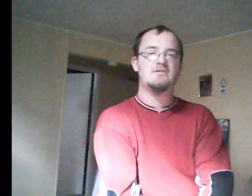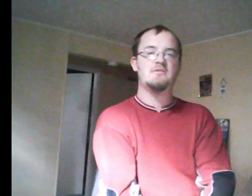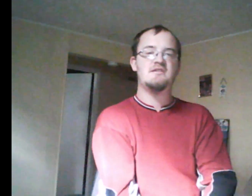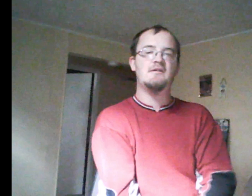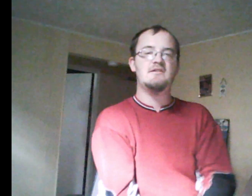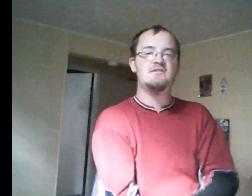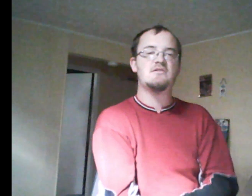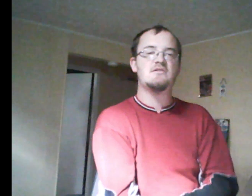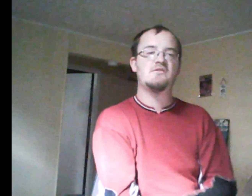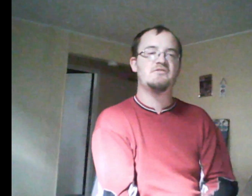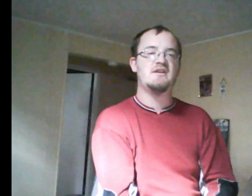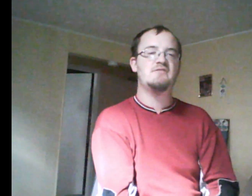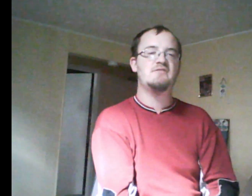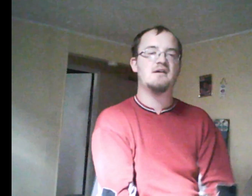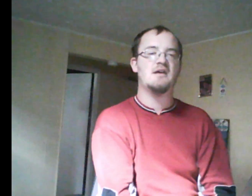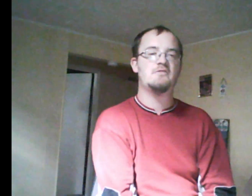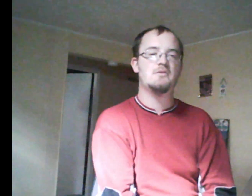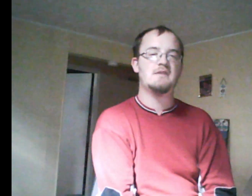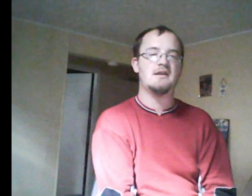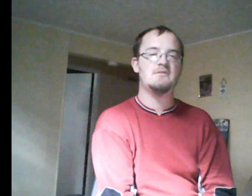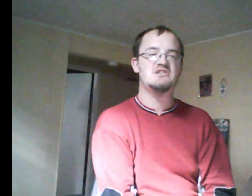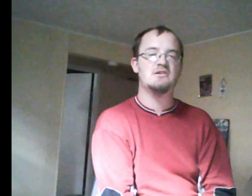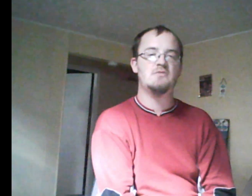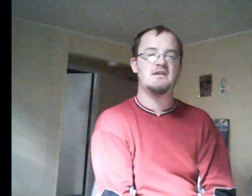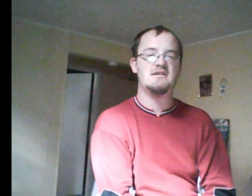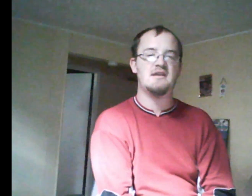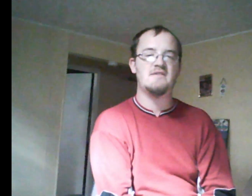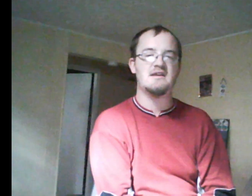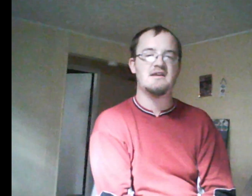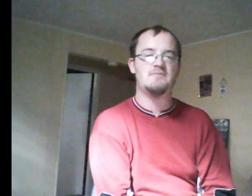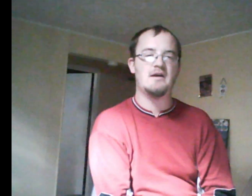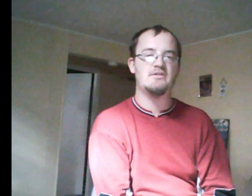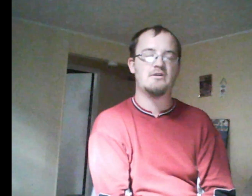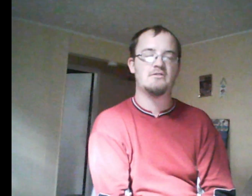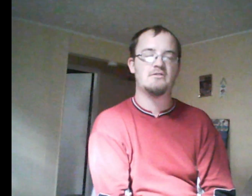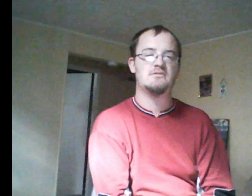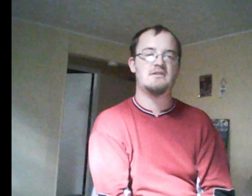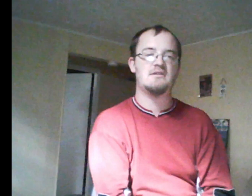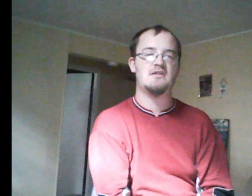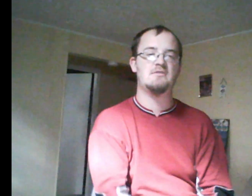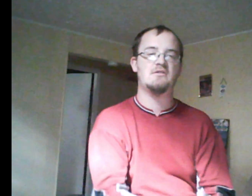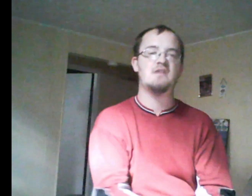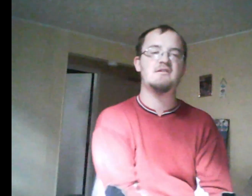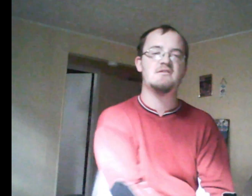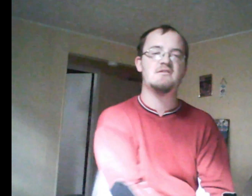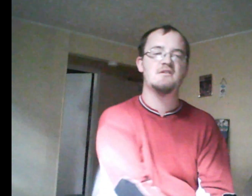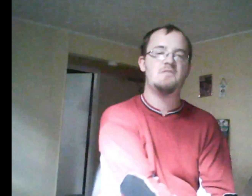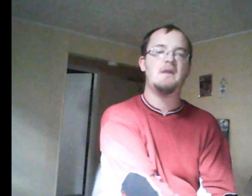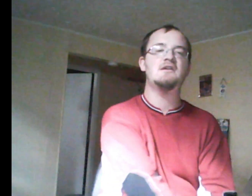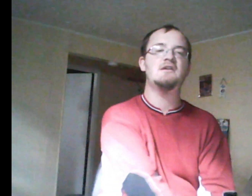her that there were no consequences. It's probably out of control because she didn't have her real friends to keep her in check like she did before. Instead, I had the mean girls hyping her